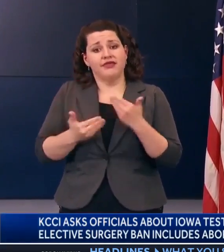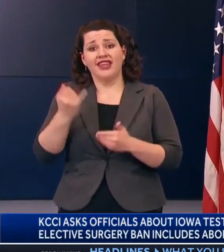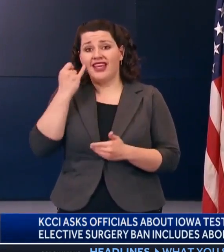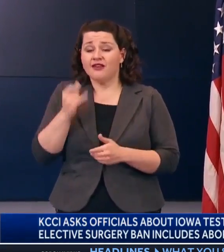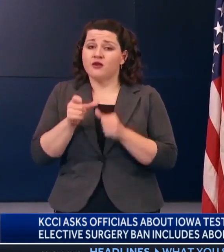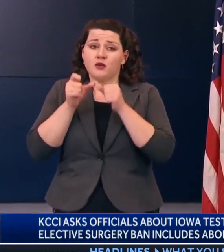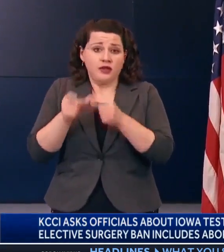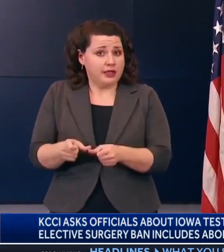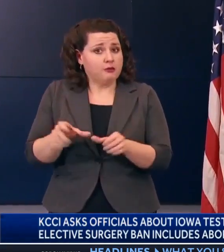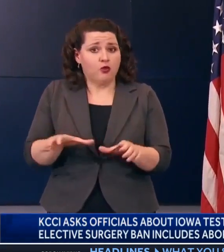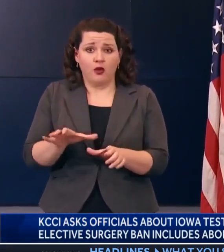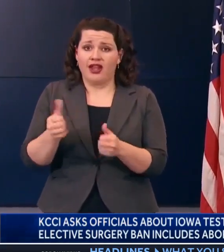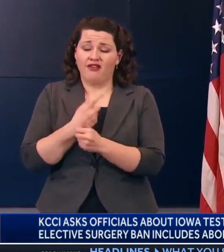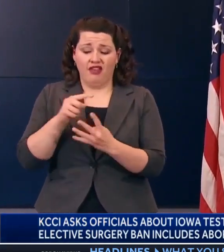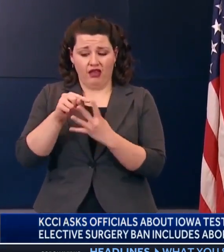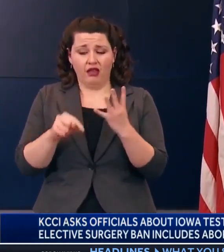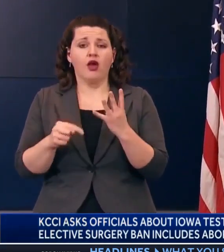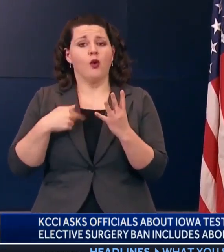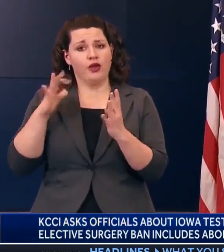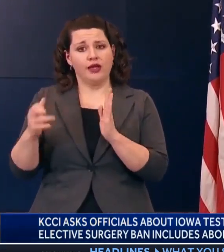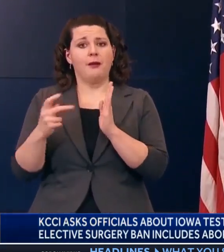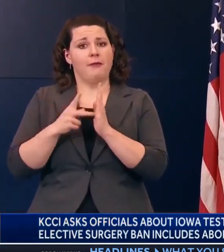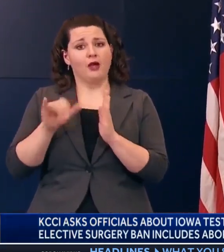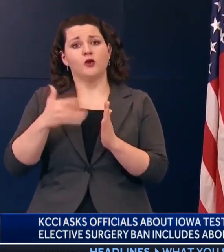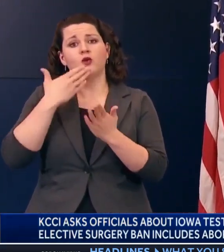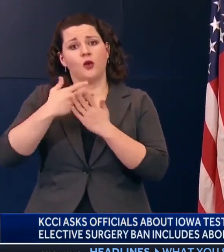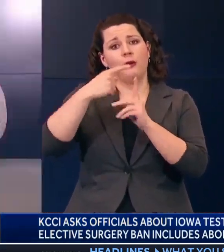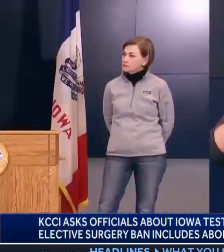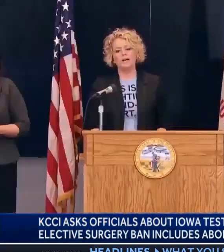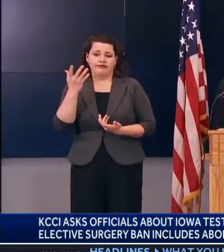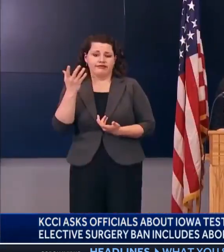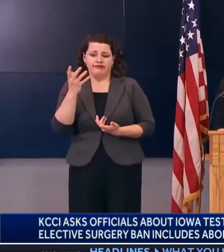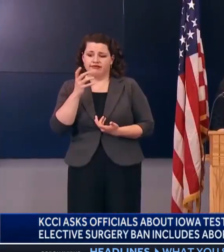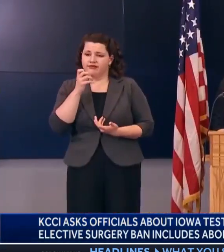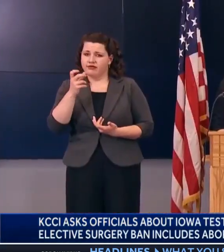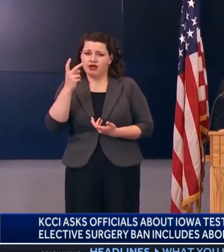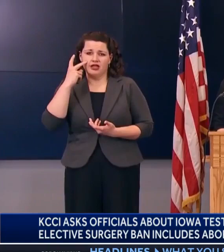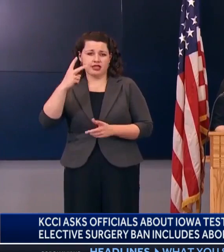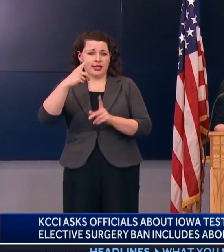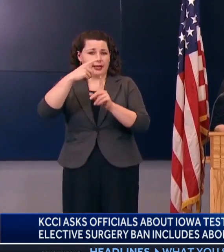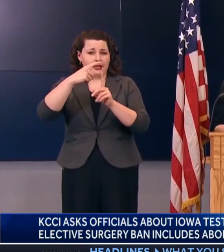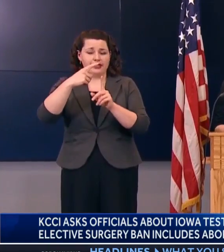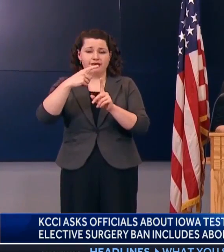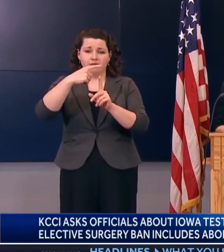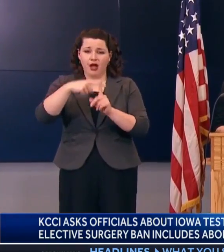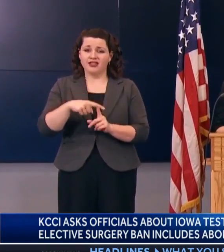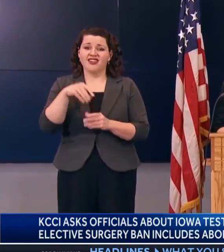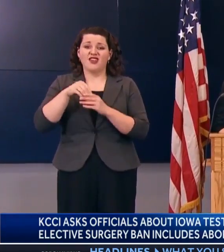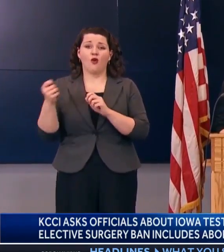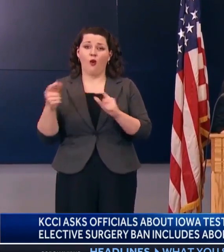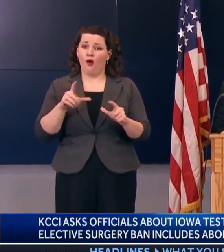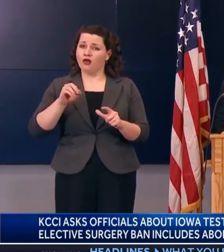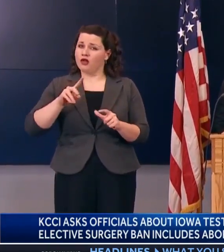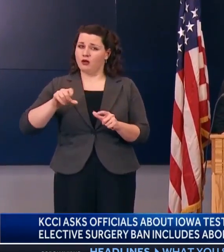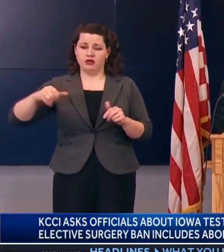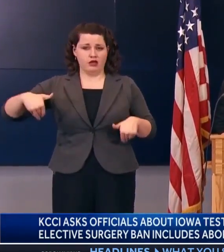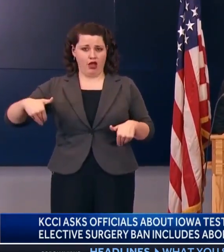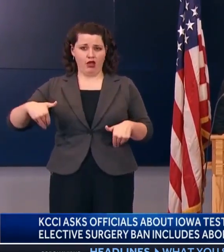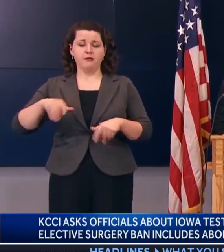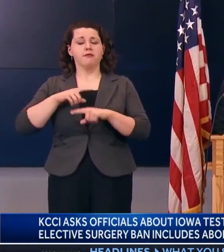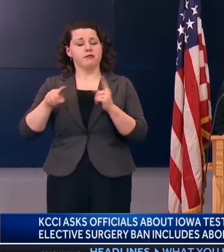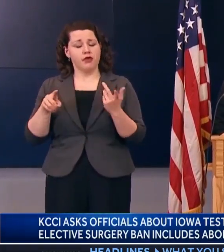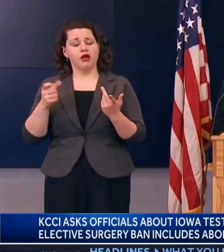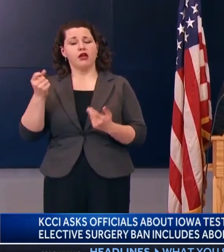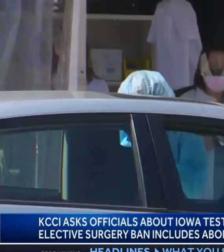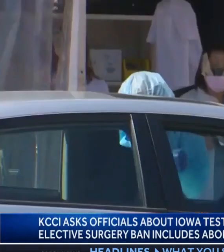got choked up Friday in her daily update to Iowans on COVID-19. She was joined by Sarah Reister, the Deputy Director of the Iowa